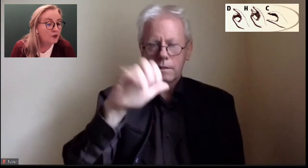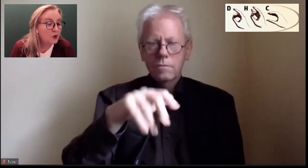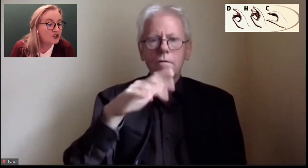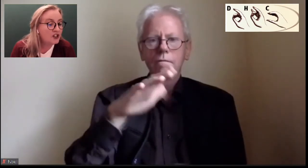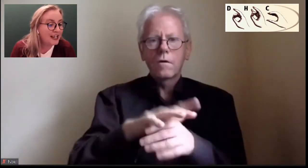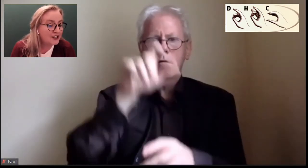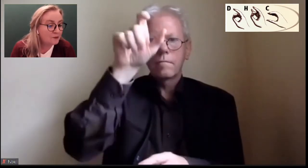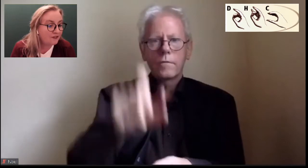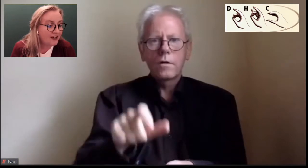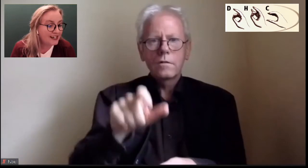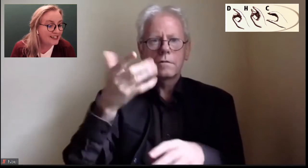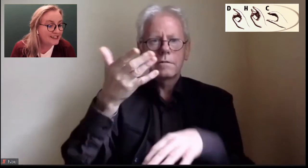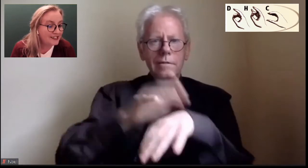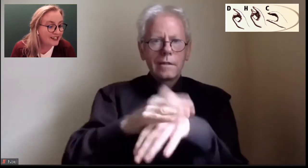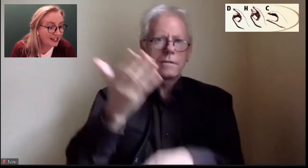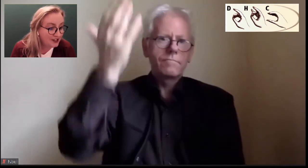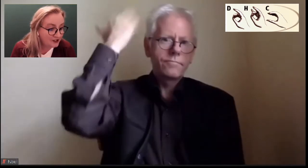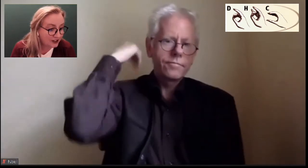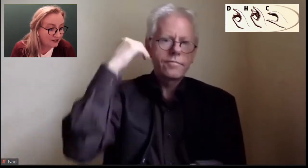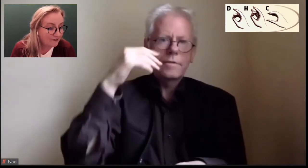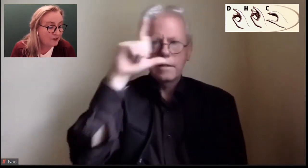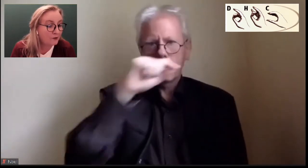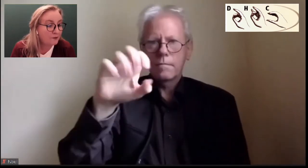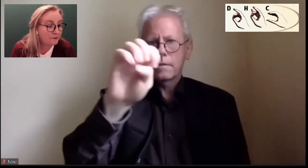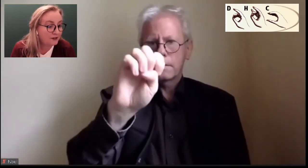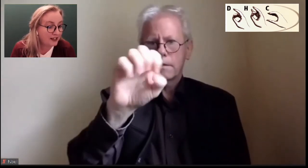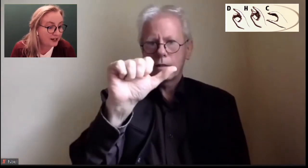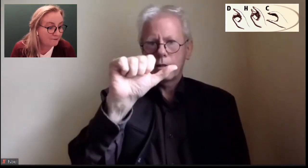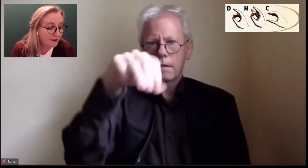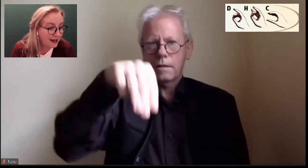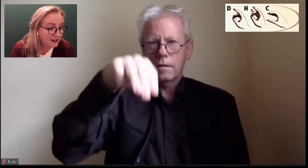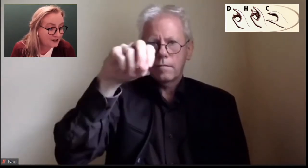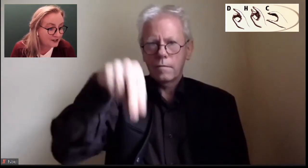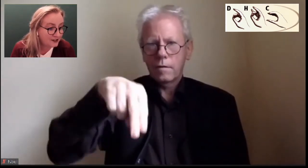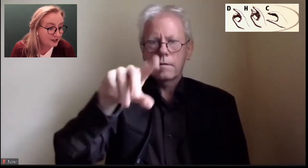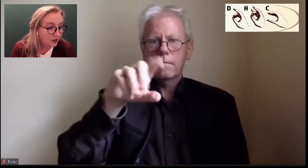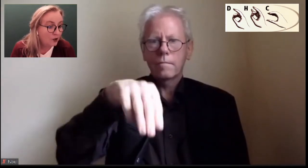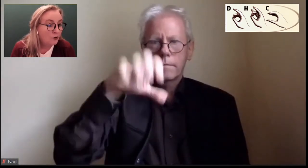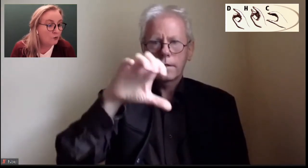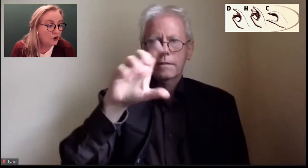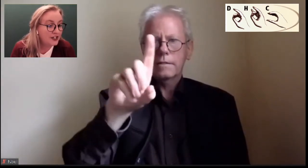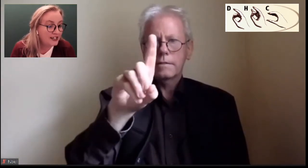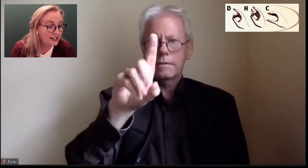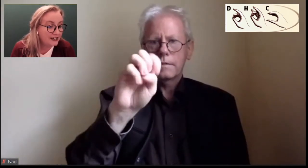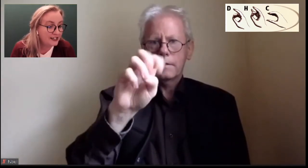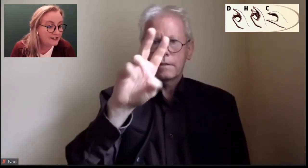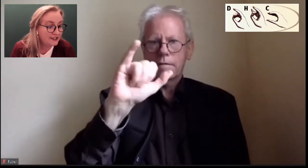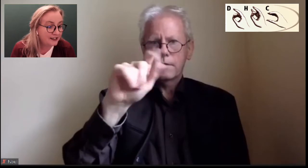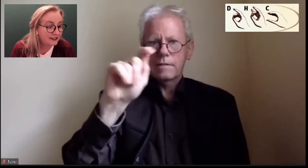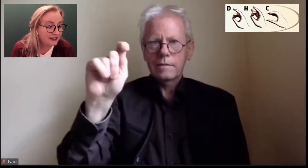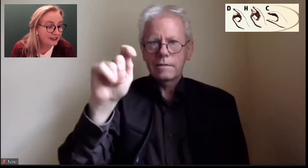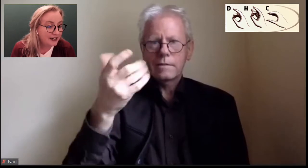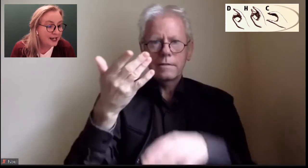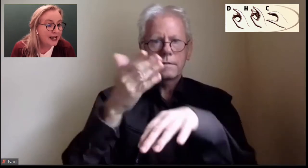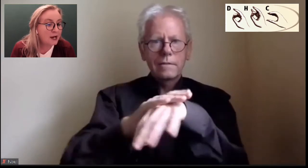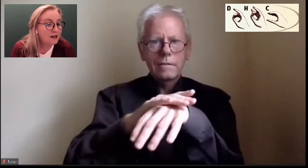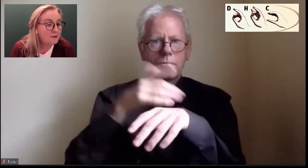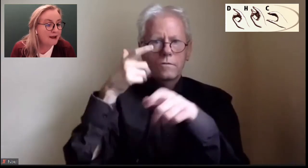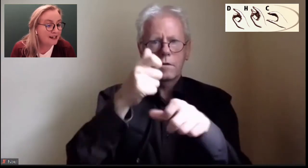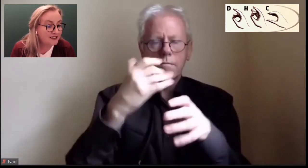We would also like to provide a dedication for people that have passed. One is